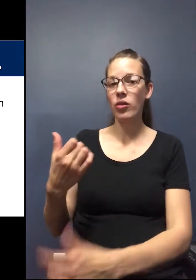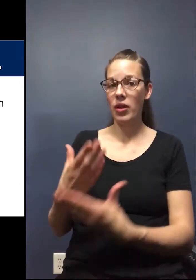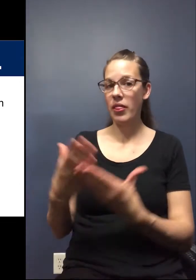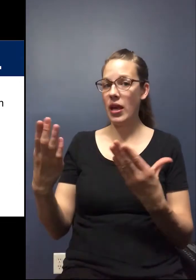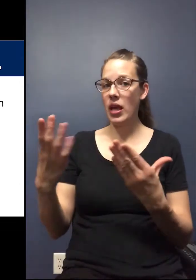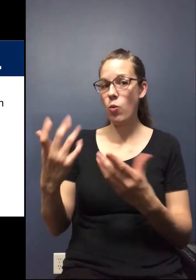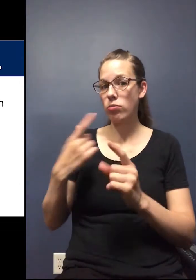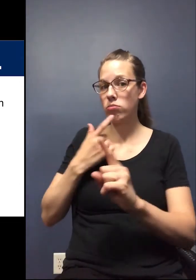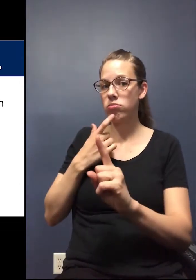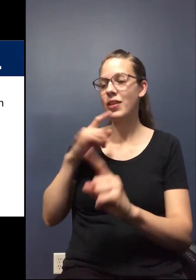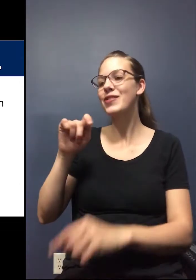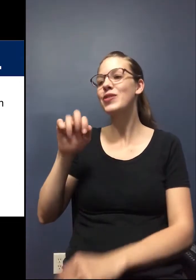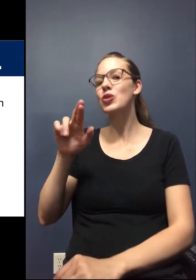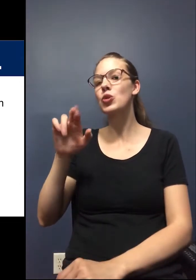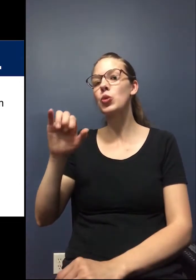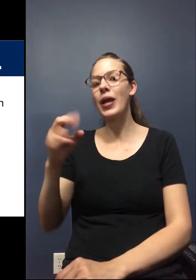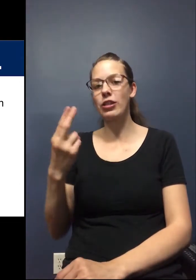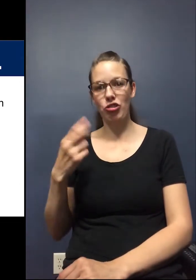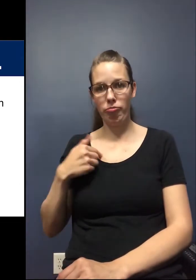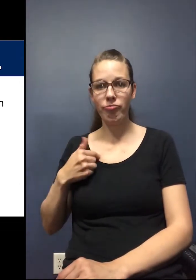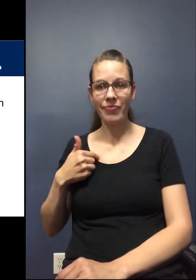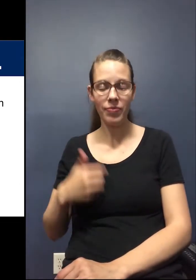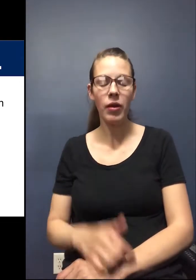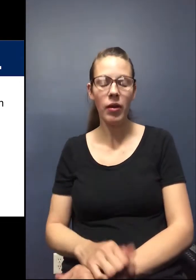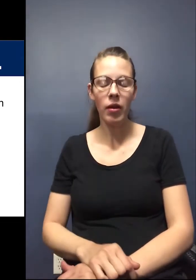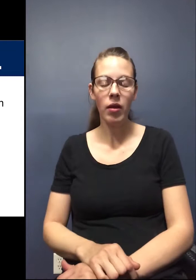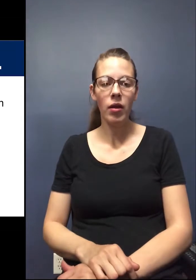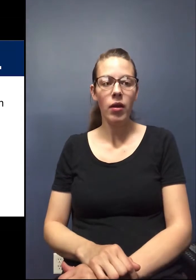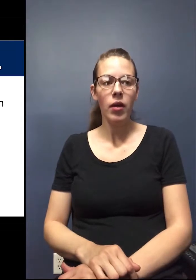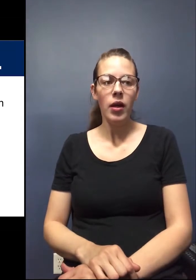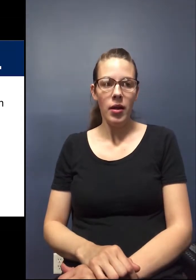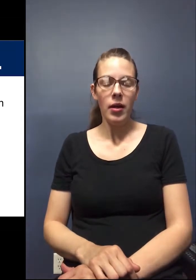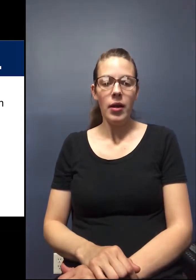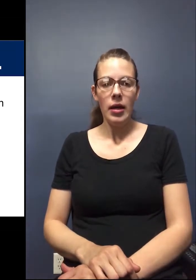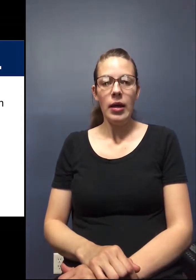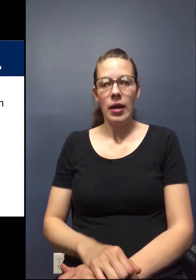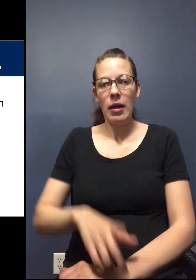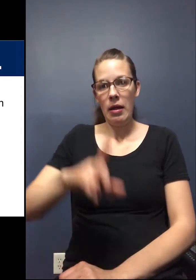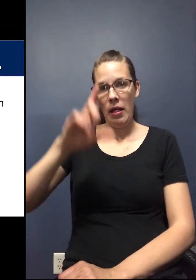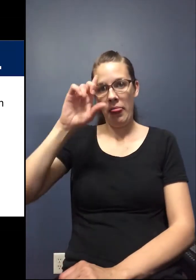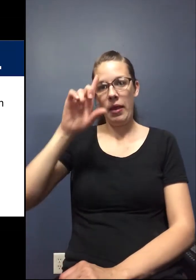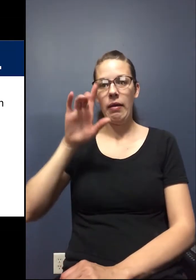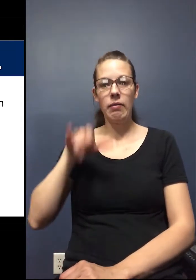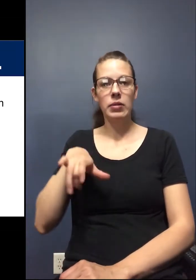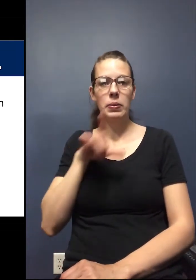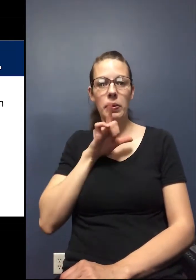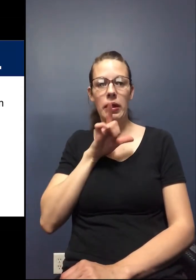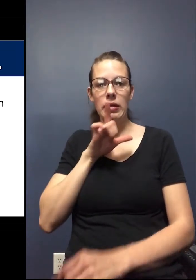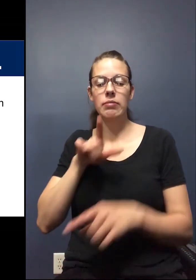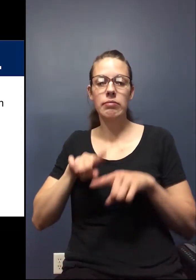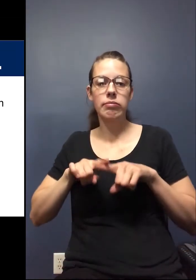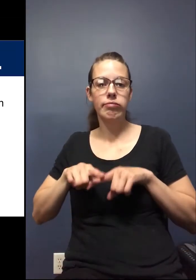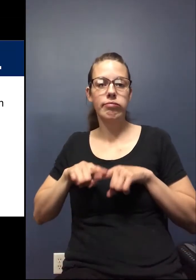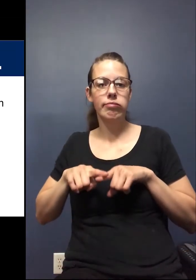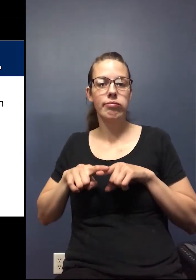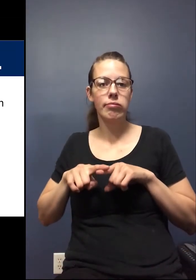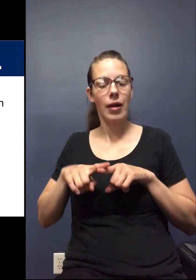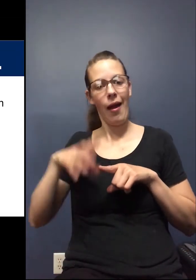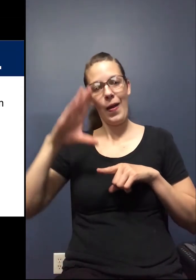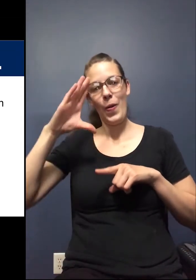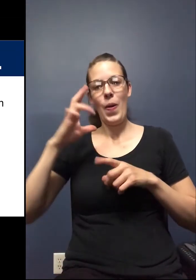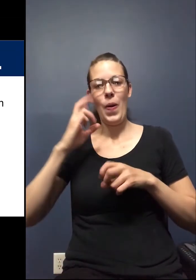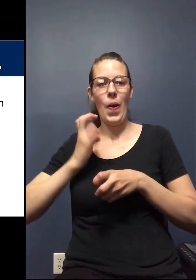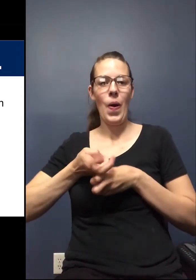that I would probably point out, this is Trish, and I think it really is going to be dependent. I know